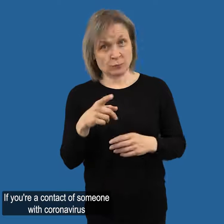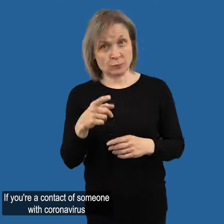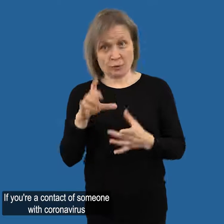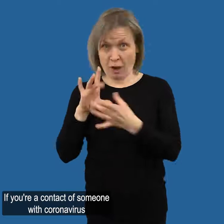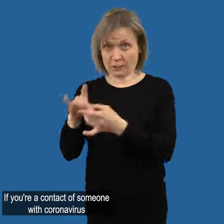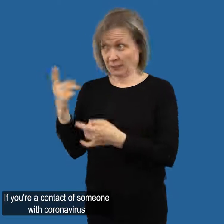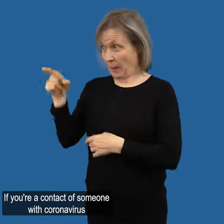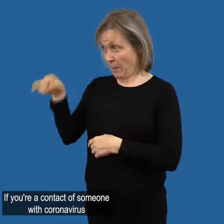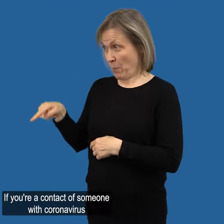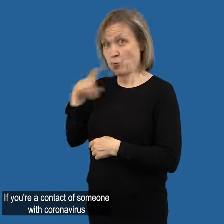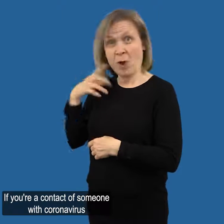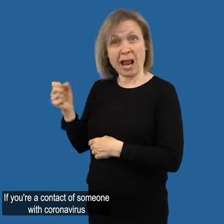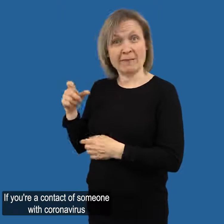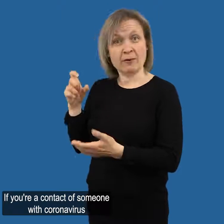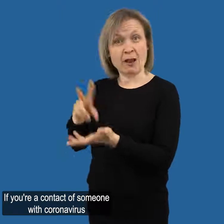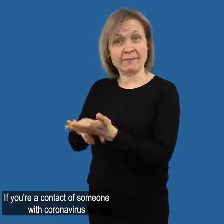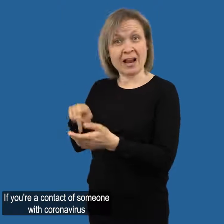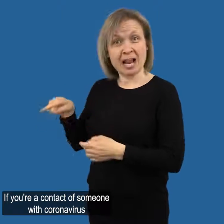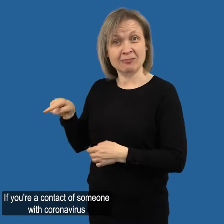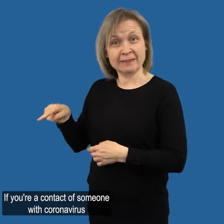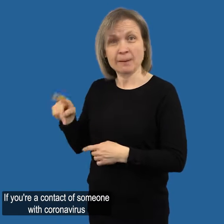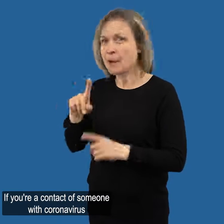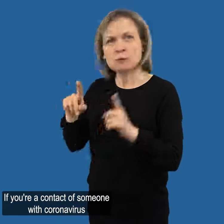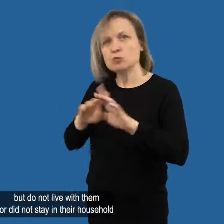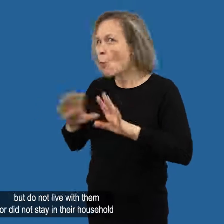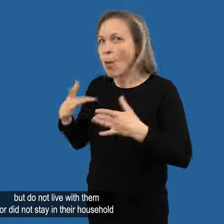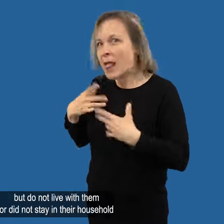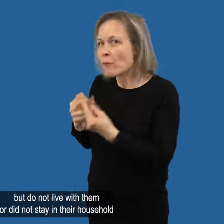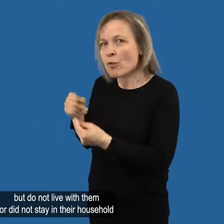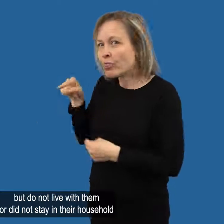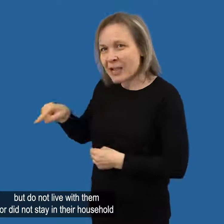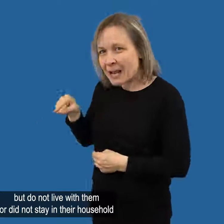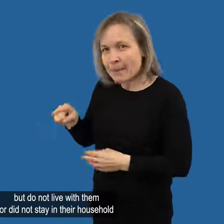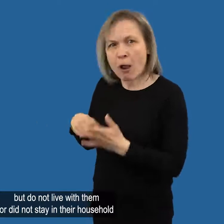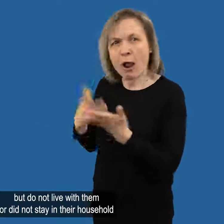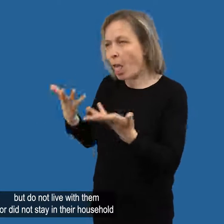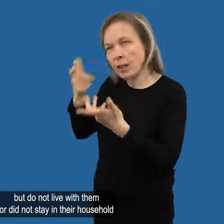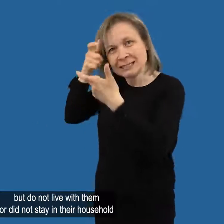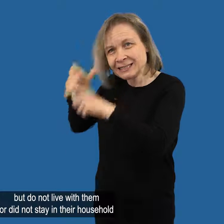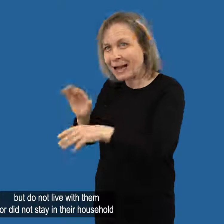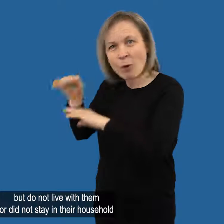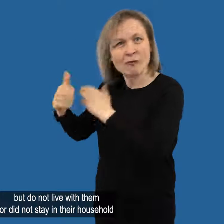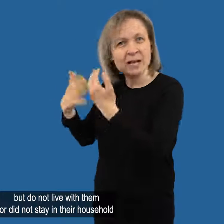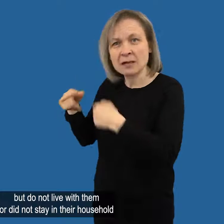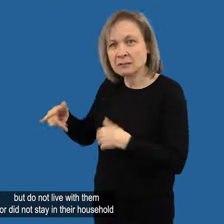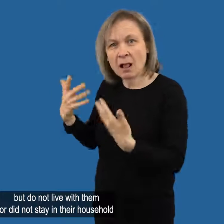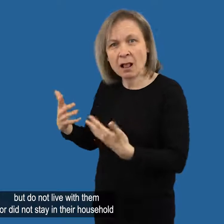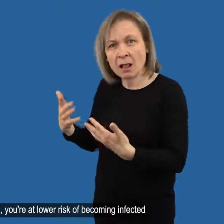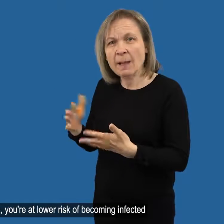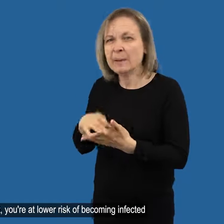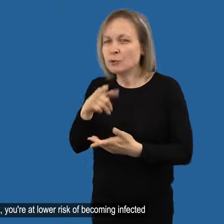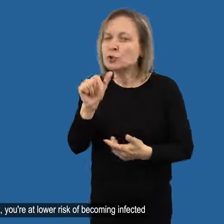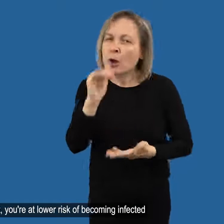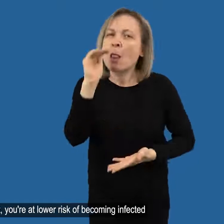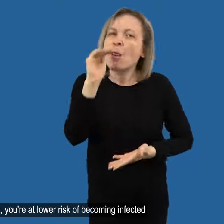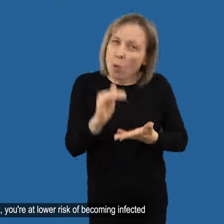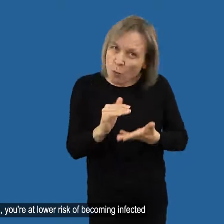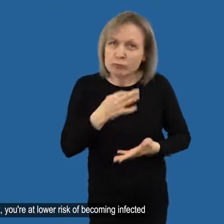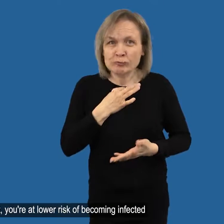If you're a contact of someone with coronavirus but do not live with them Or did not stay in their household overnight You're at lower risk